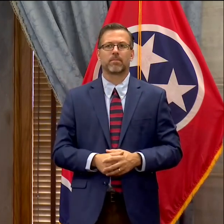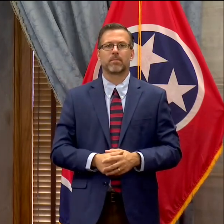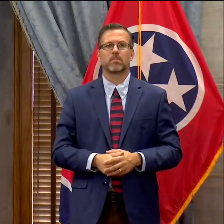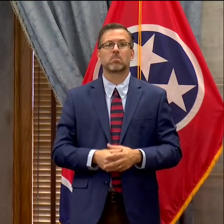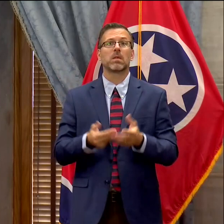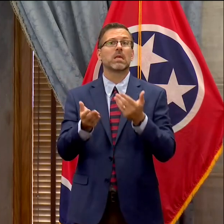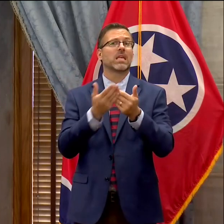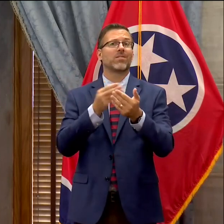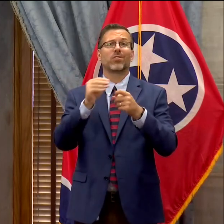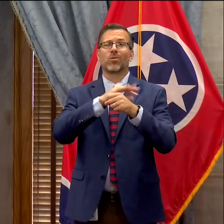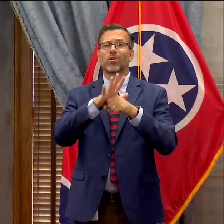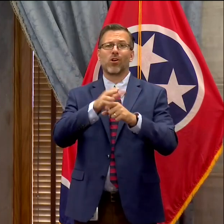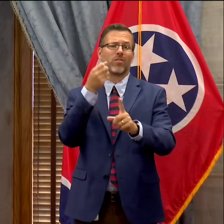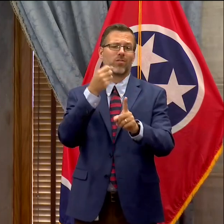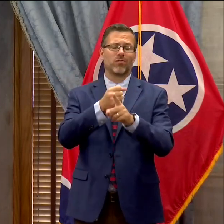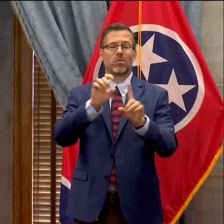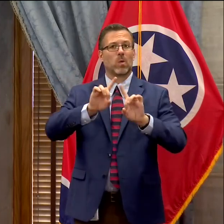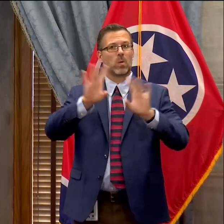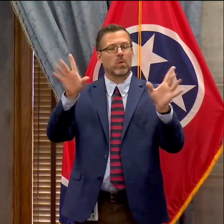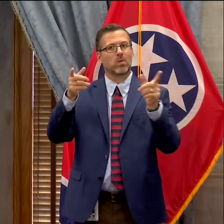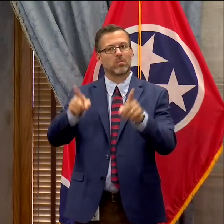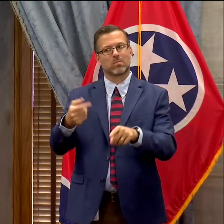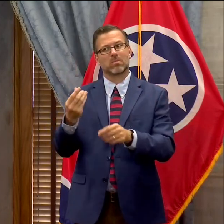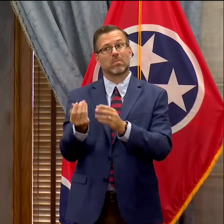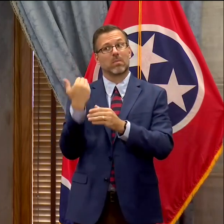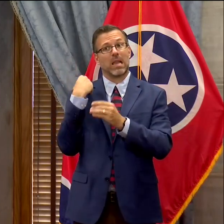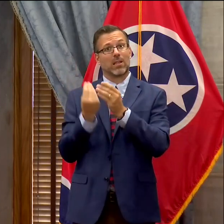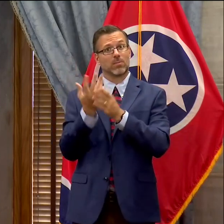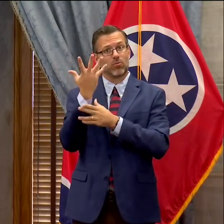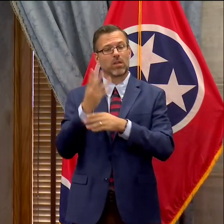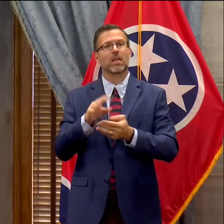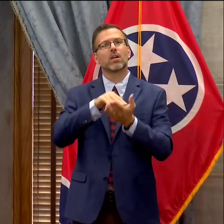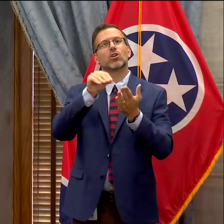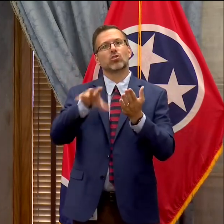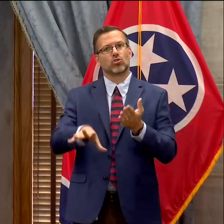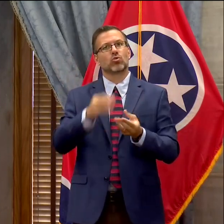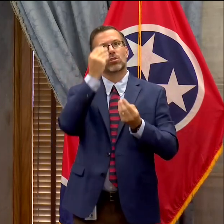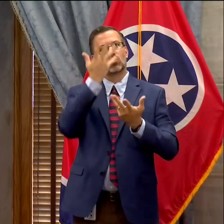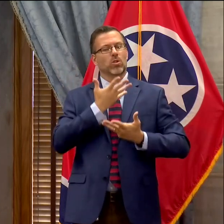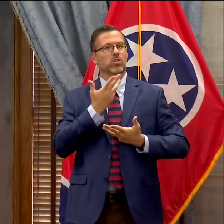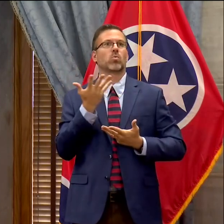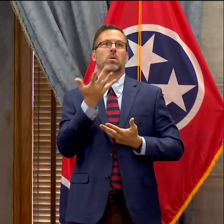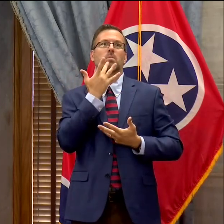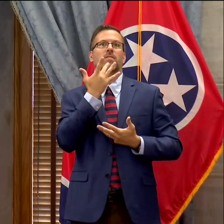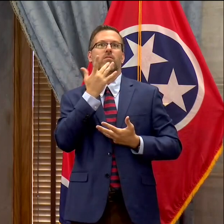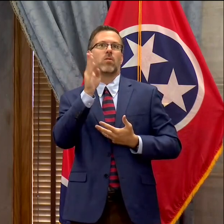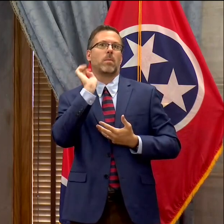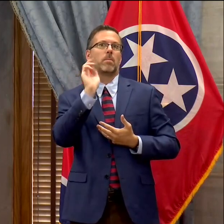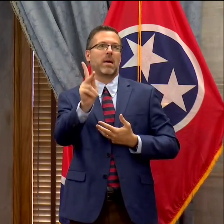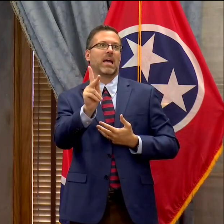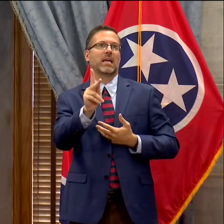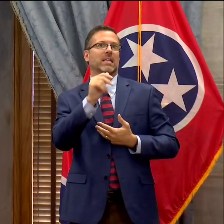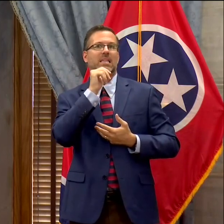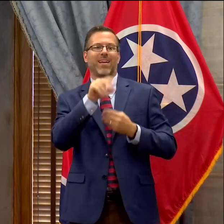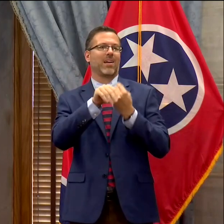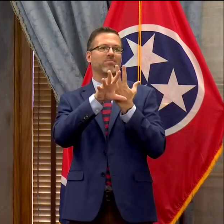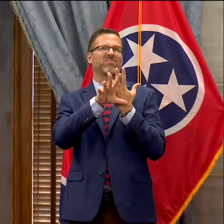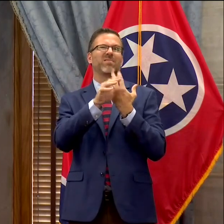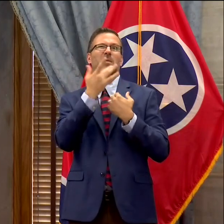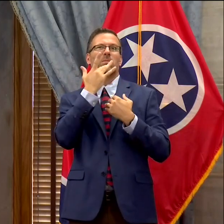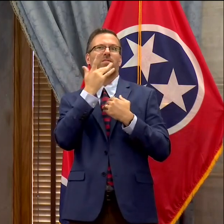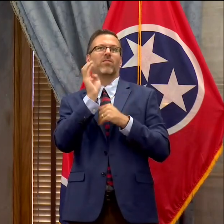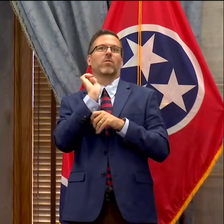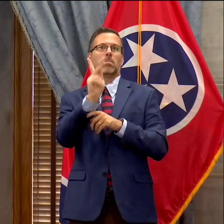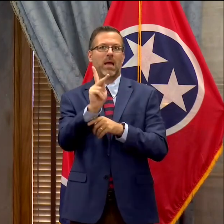spring, however, students almost universally told us they want to be back on campus. They strongly prefer a traditional